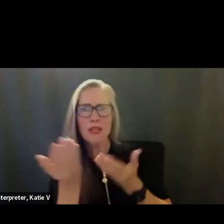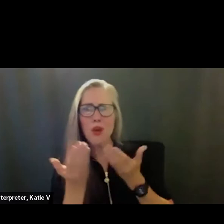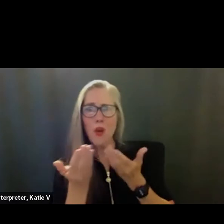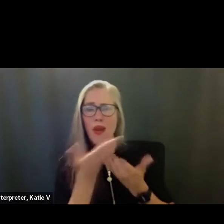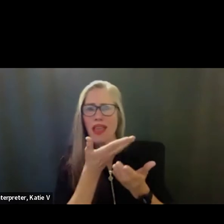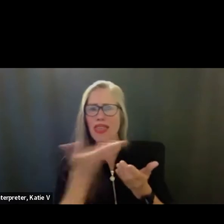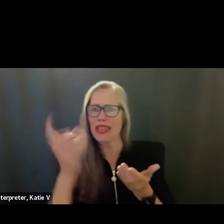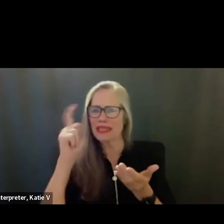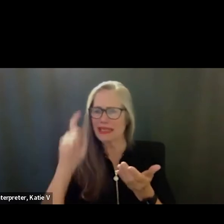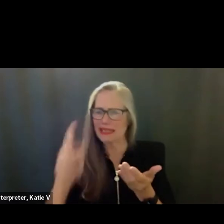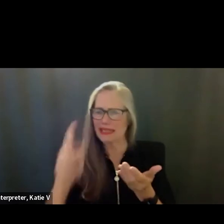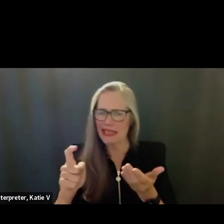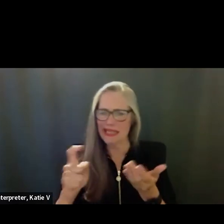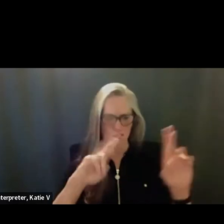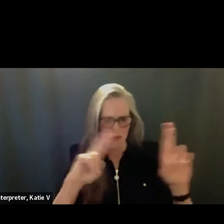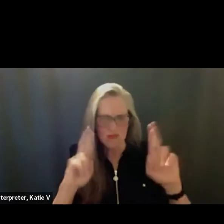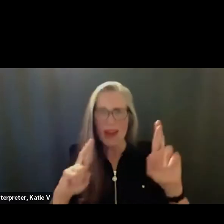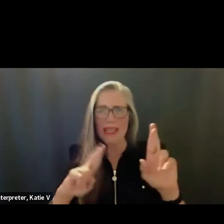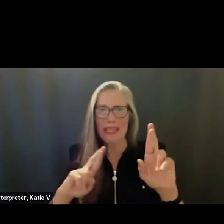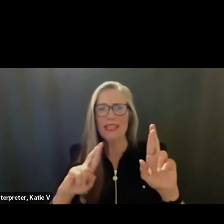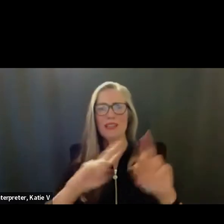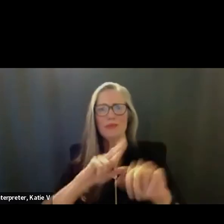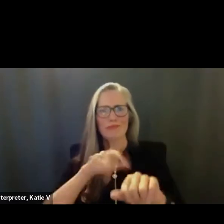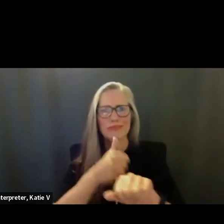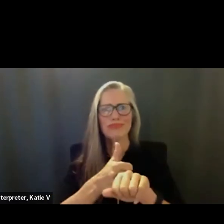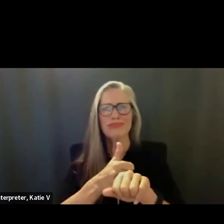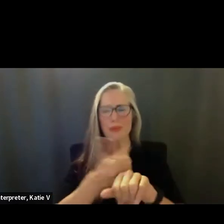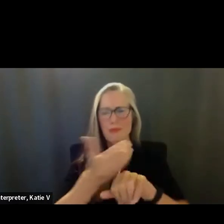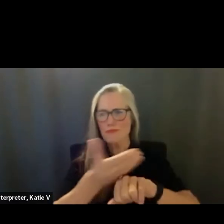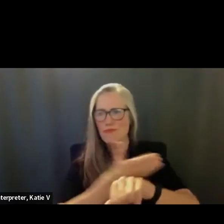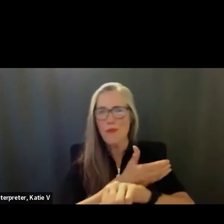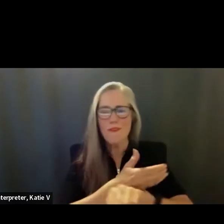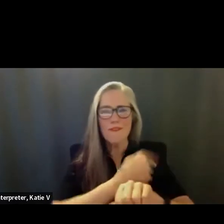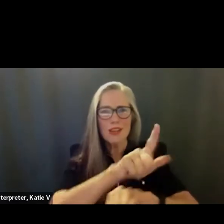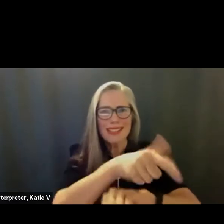And I just want to give a great shout out and thank you to Gina Cuevas.